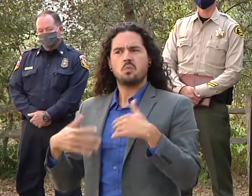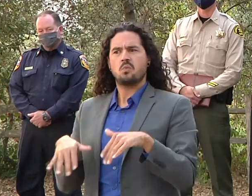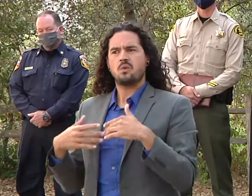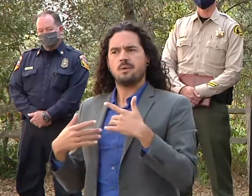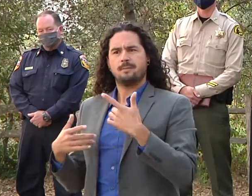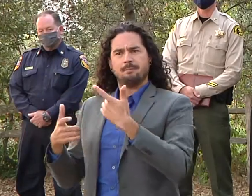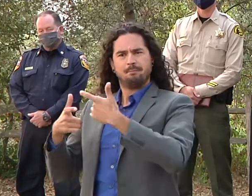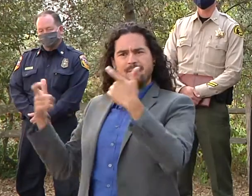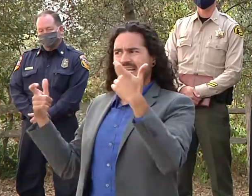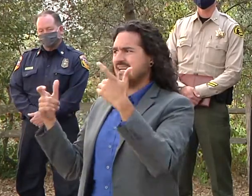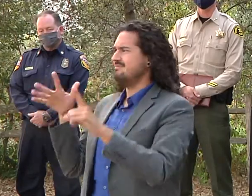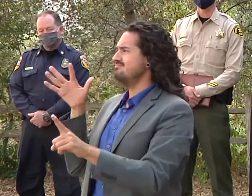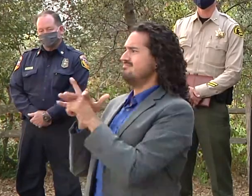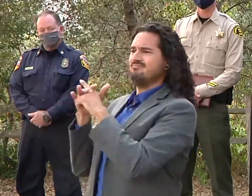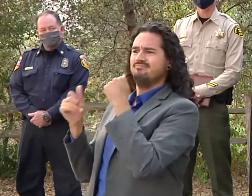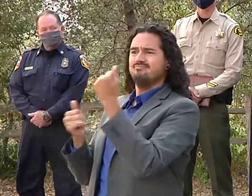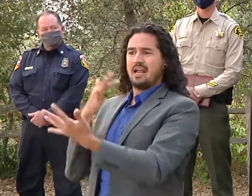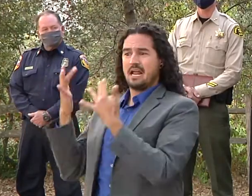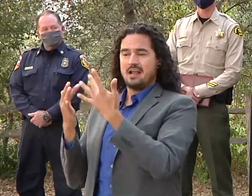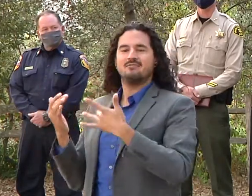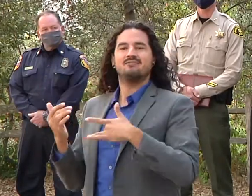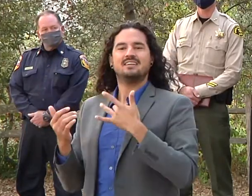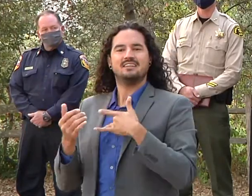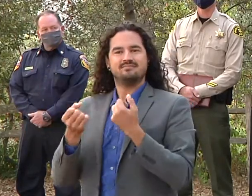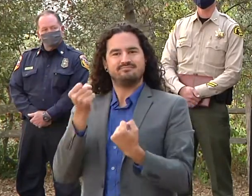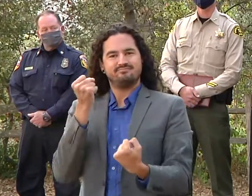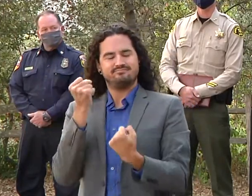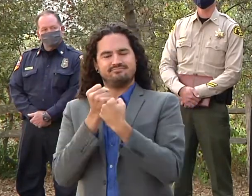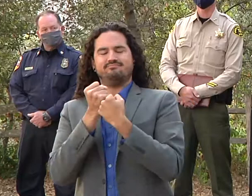touching so thank you again to all of our partners and to all of you